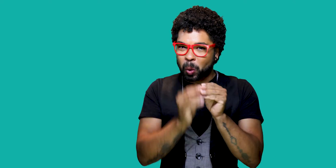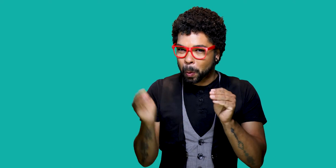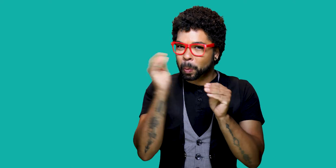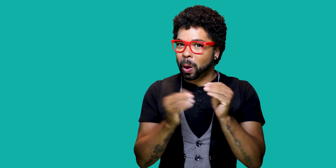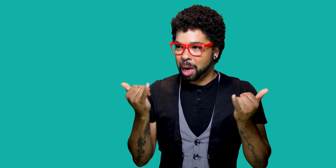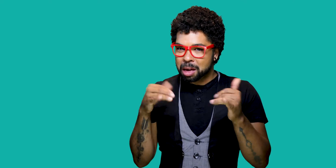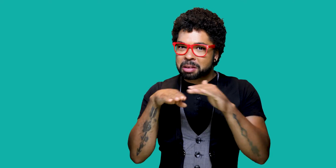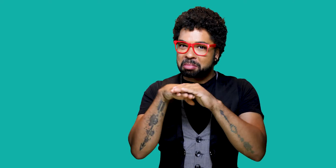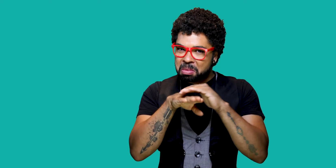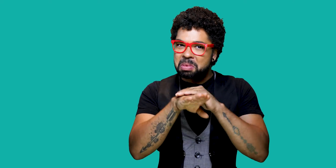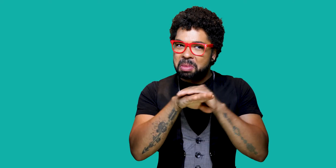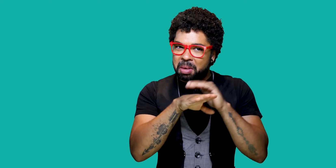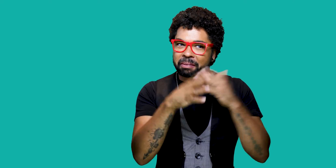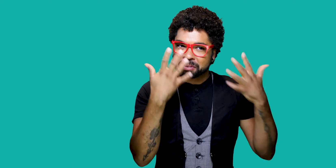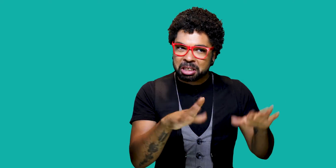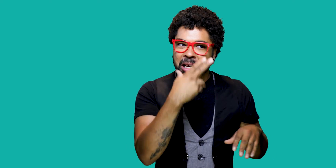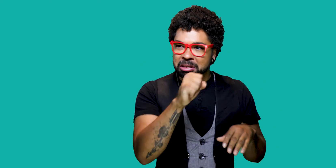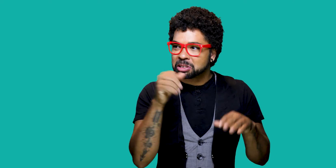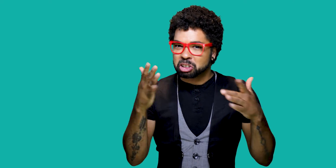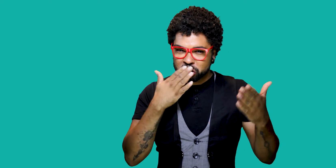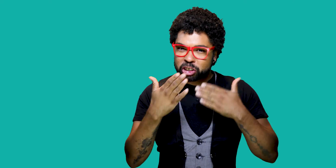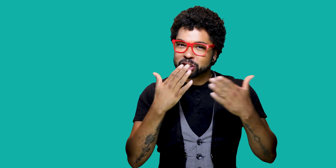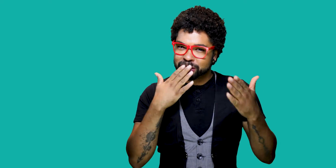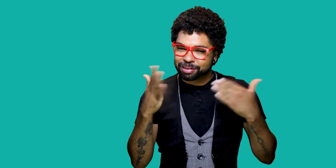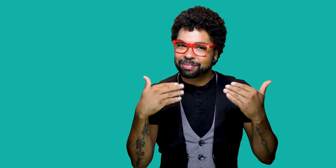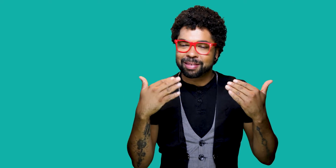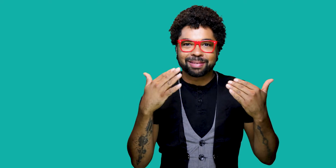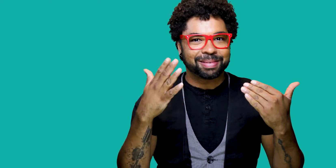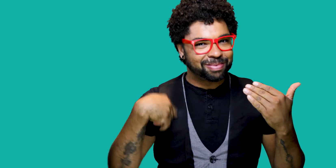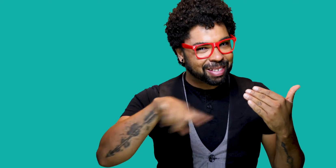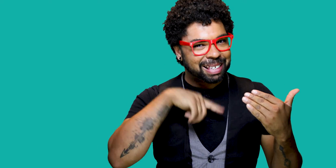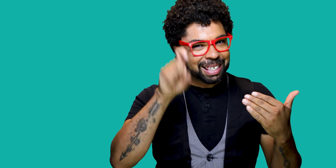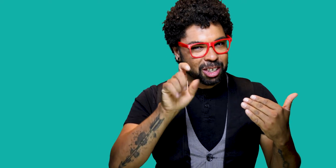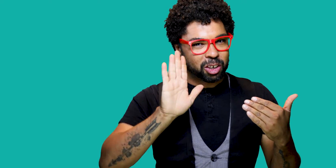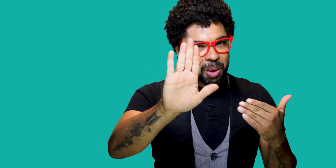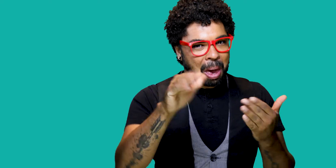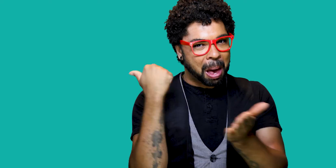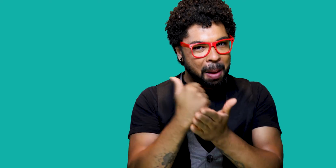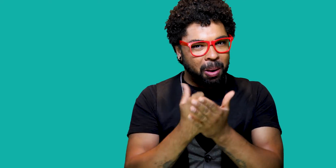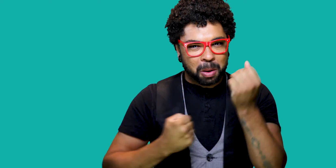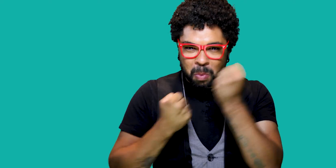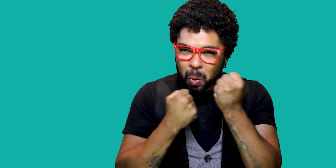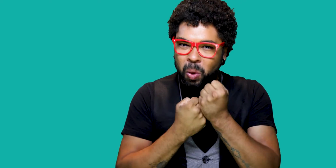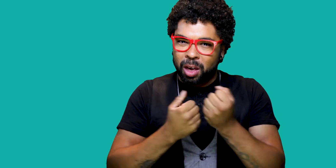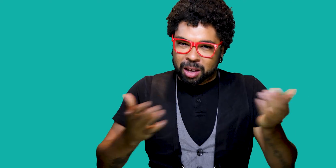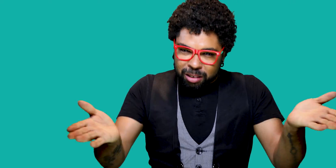Those numbers are trending upwards. With more Deaf people graduating high school and enrolling in college. But we need your